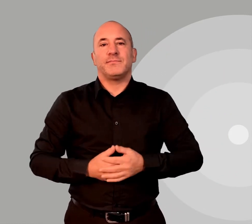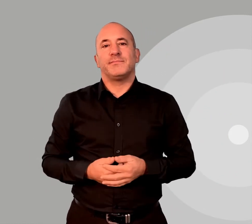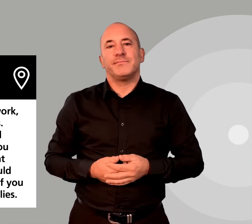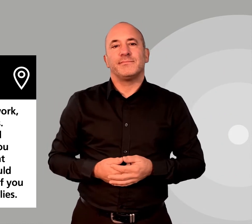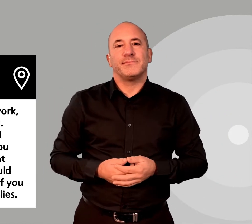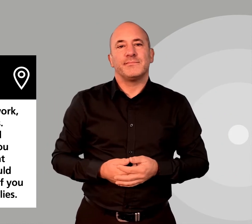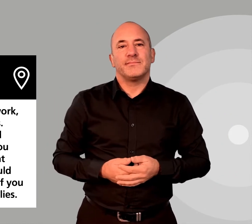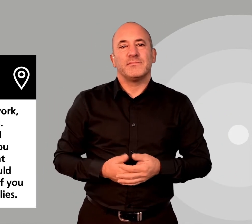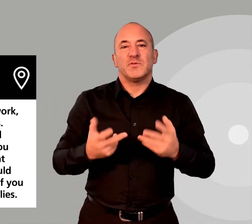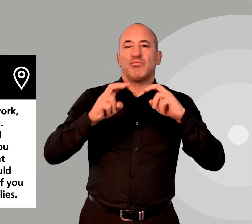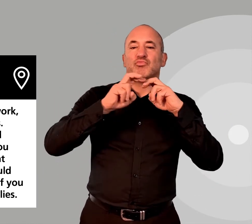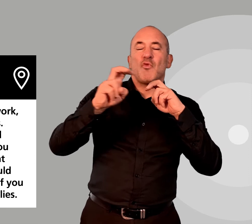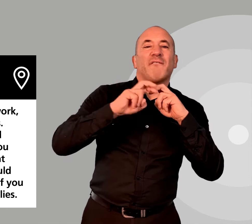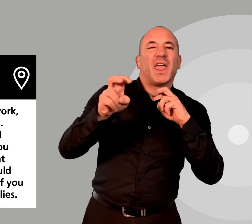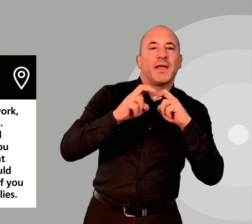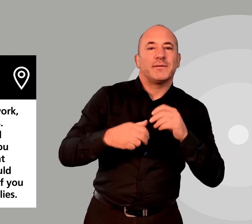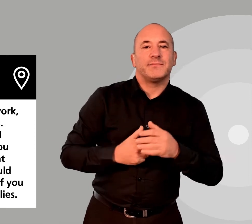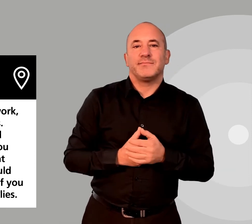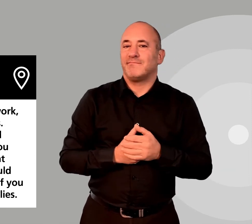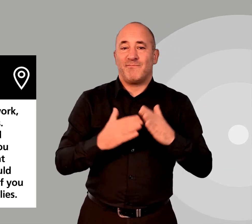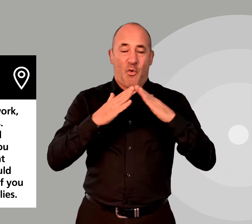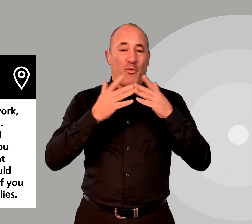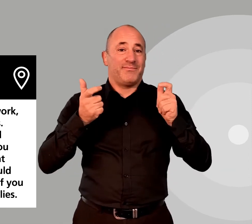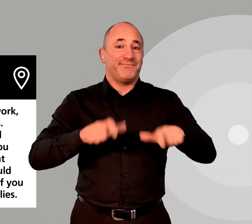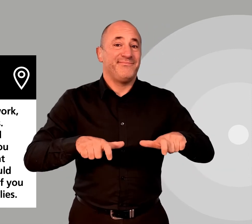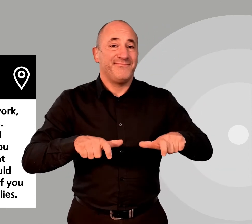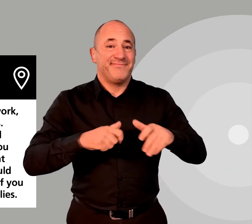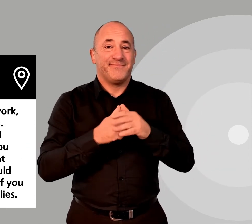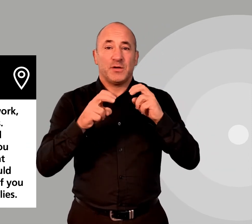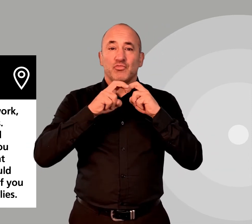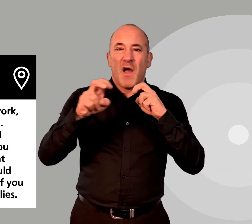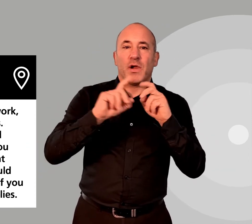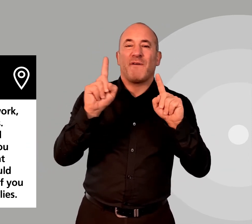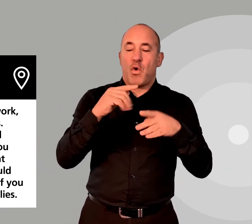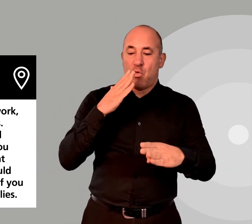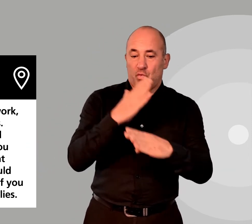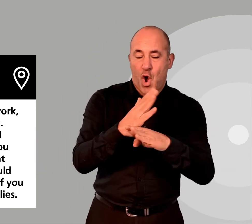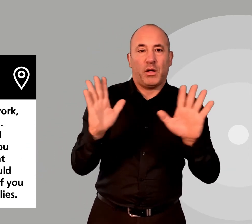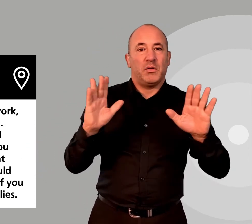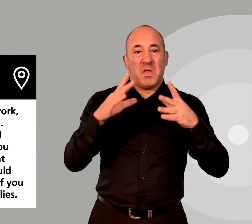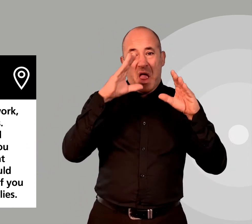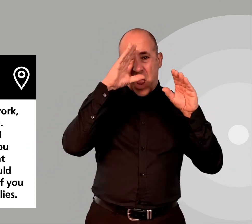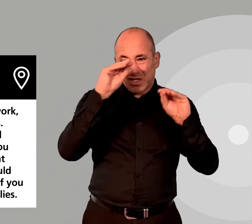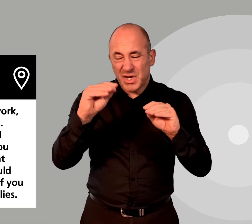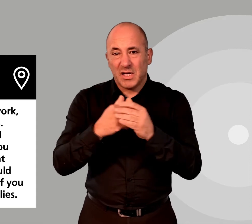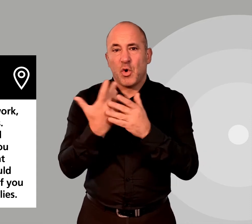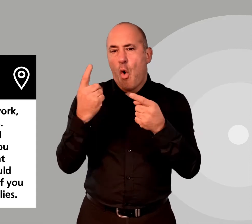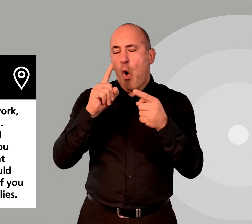Travelling. You must stay at home and only travel for work, education or other